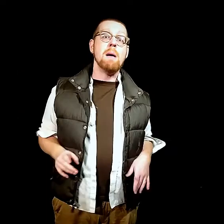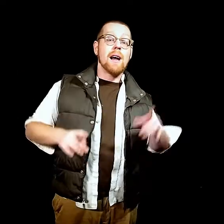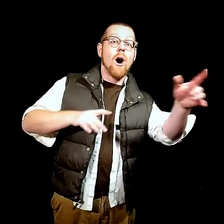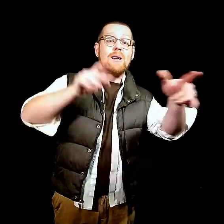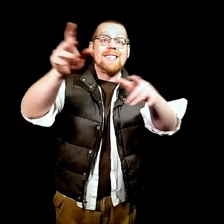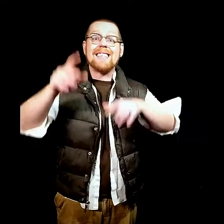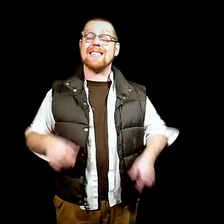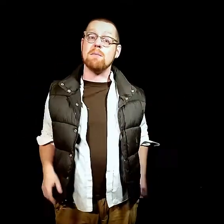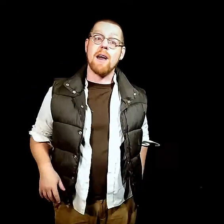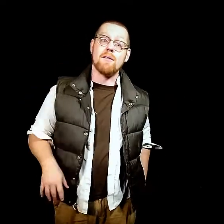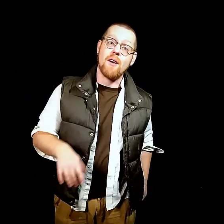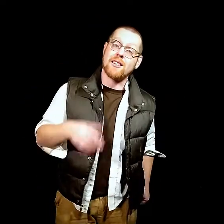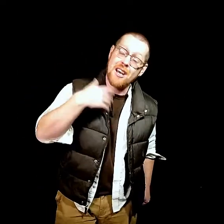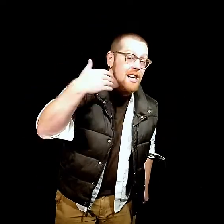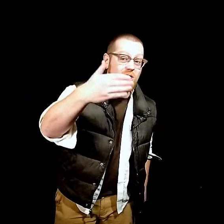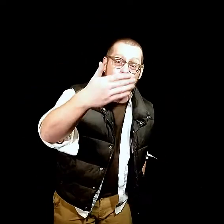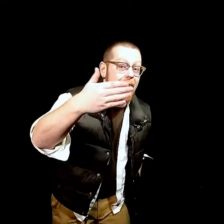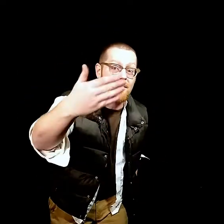And call it destiny manifest. And so I confess.